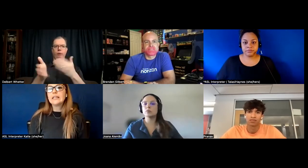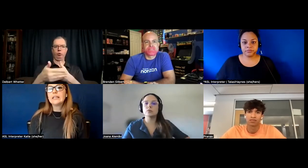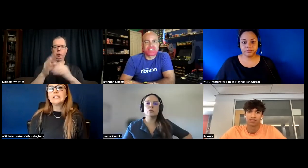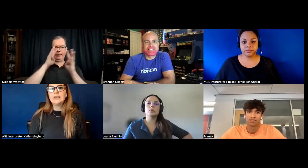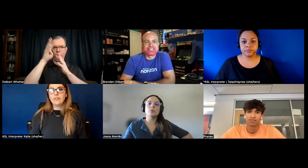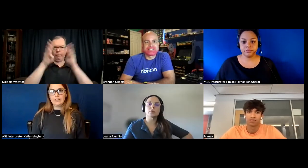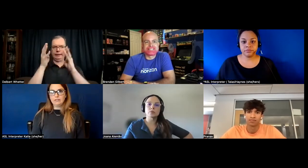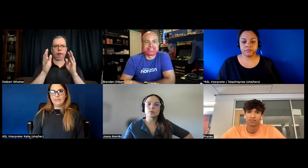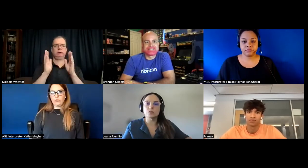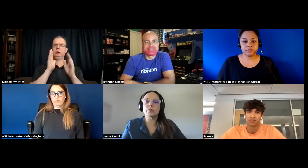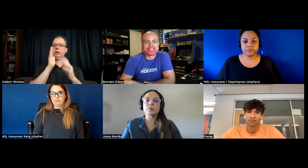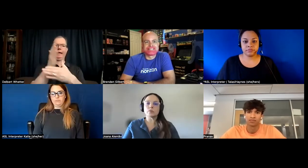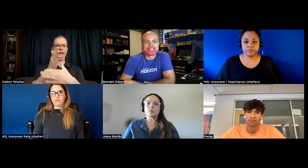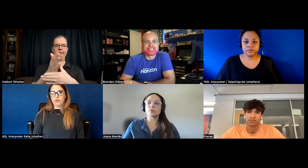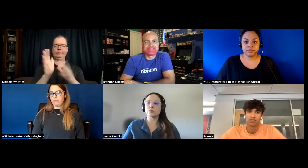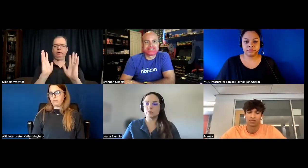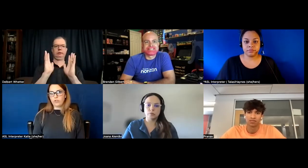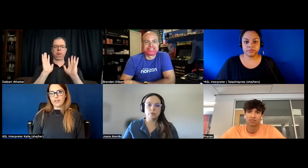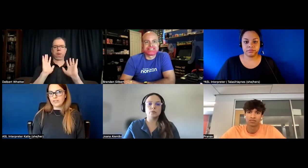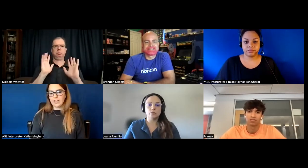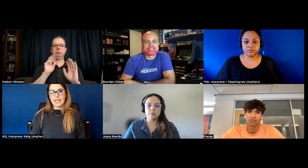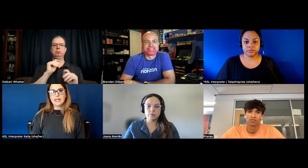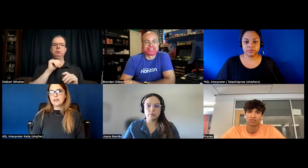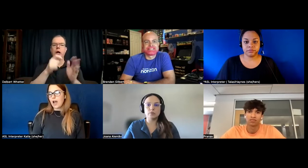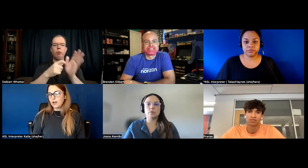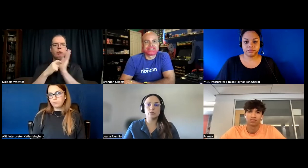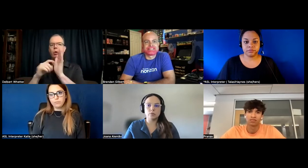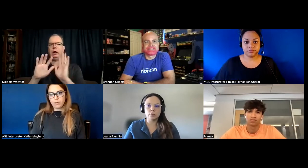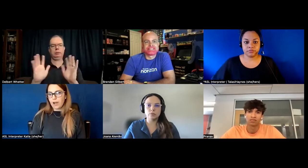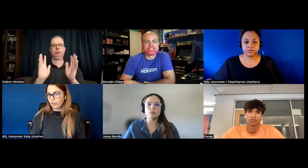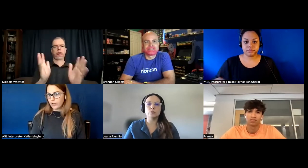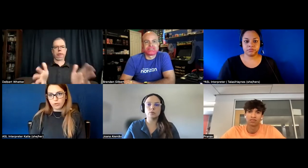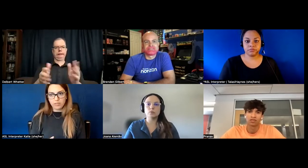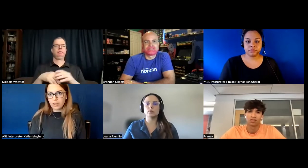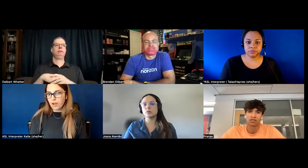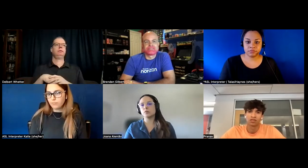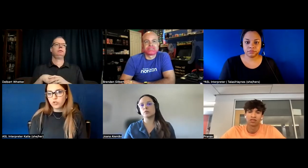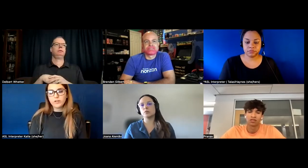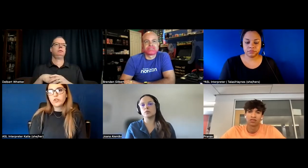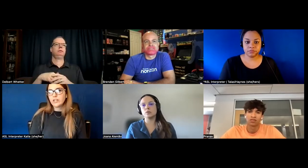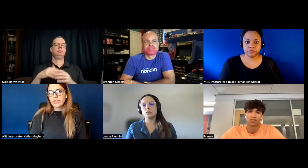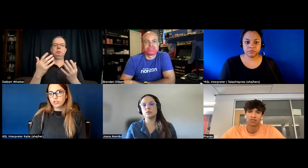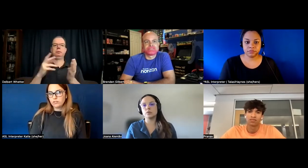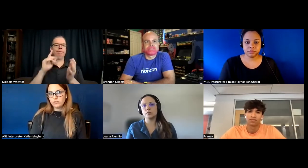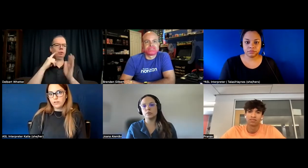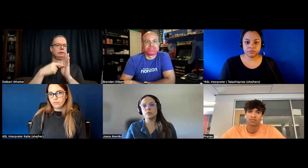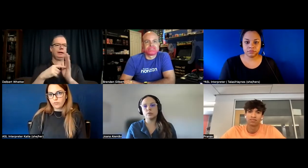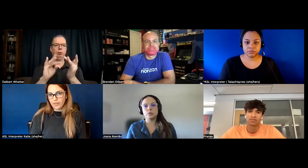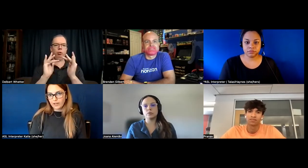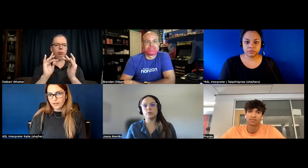leaving leaving the room for creativity not bothering with um too much regulation involved with that